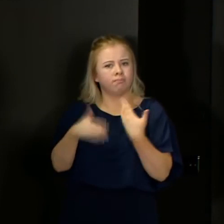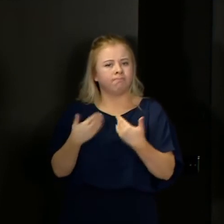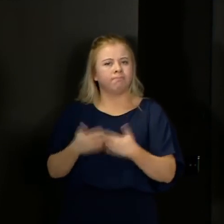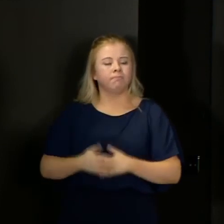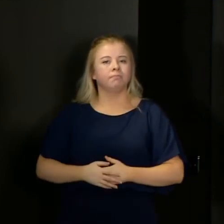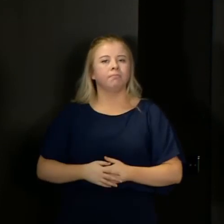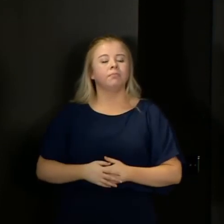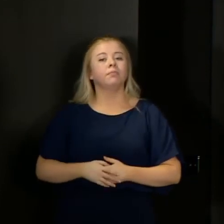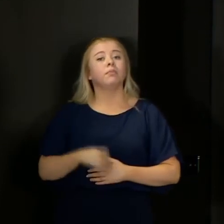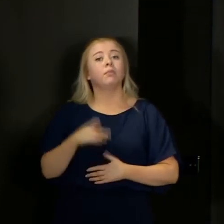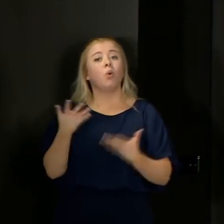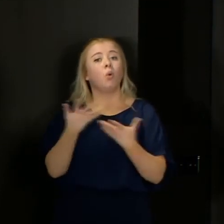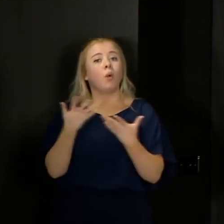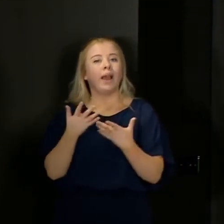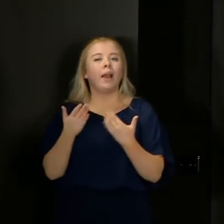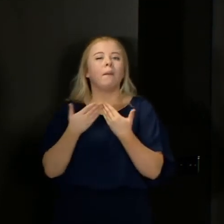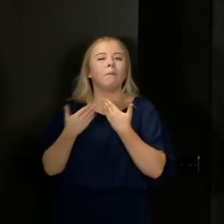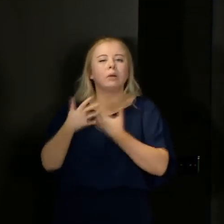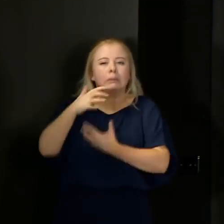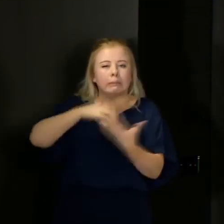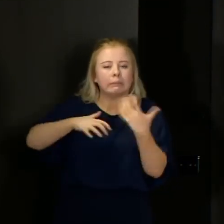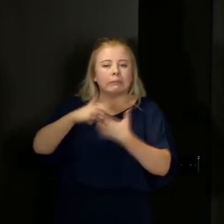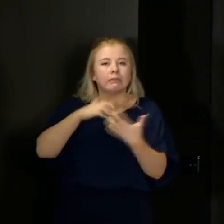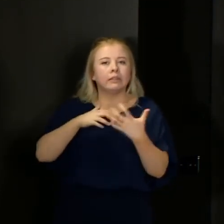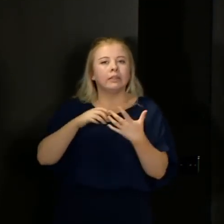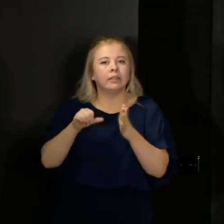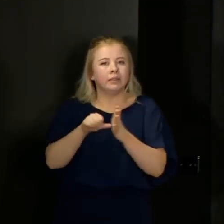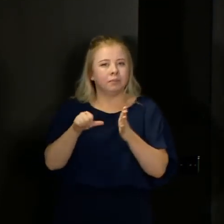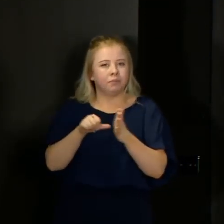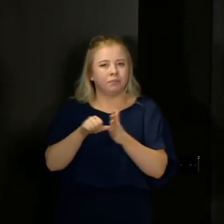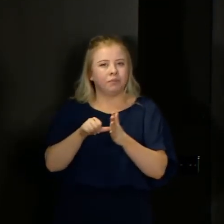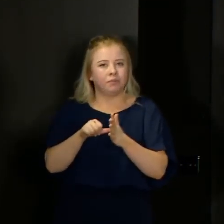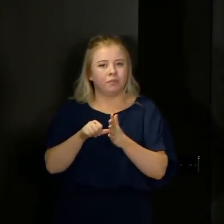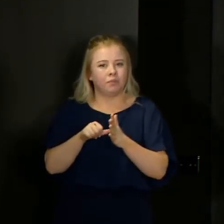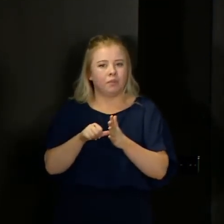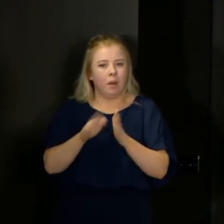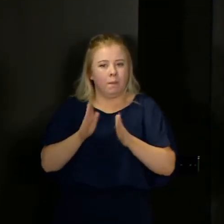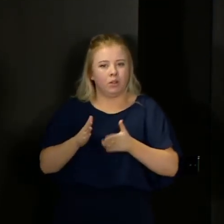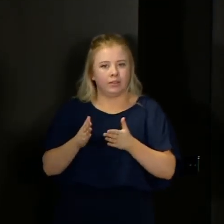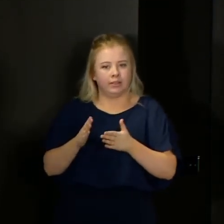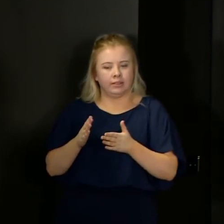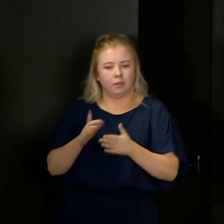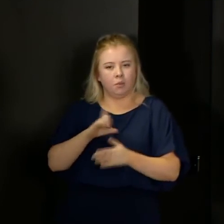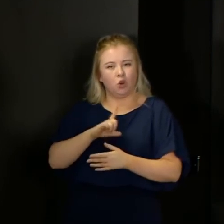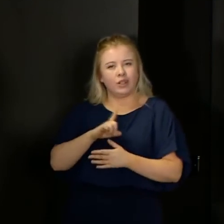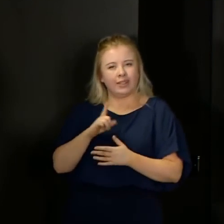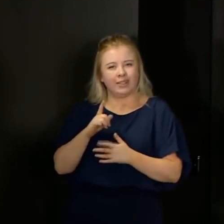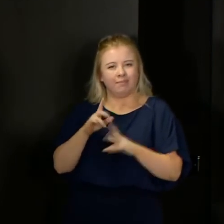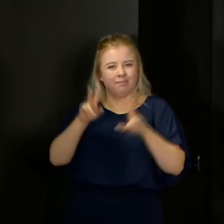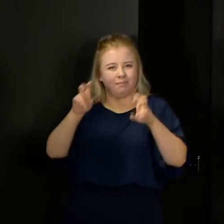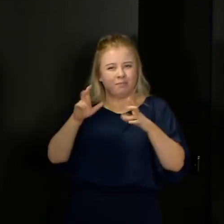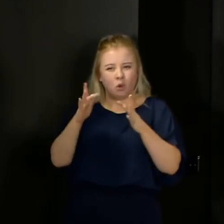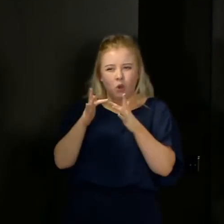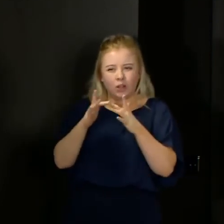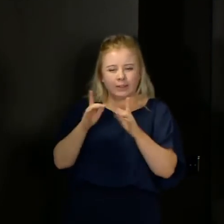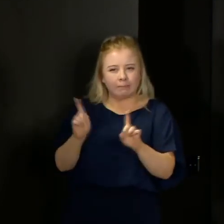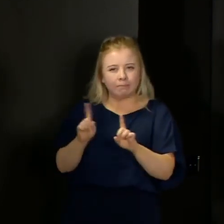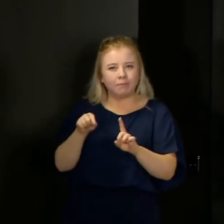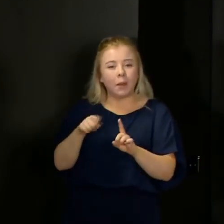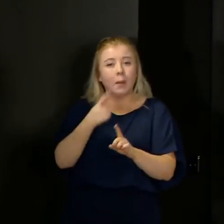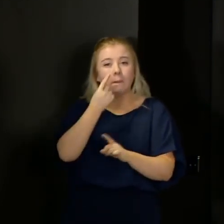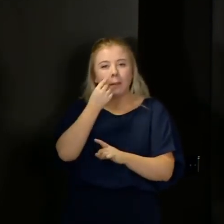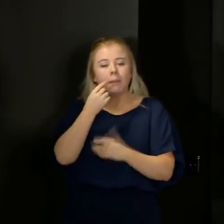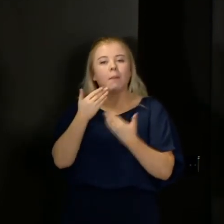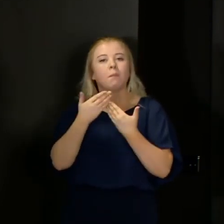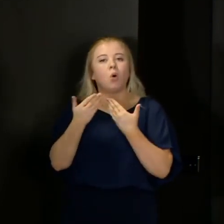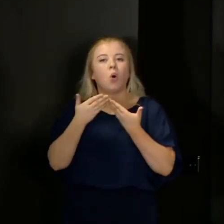and where there's more complex arrangements which are necessary because of the type of contact that people have had maybe it has been